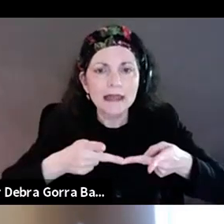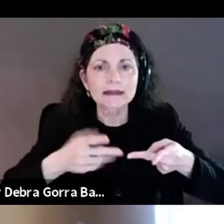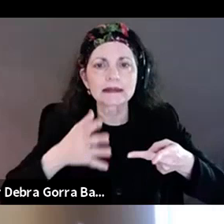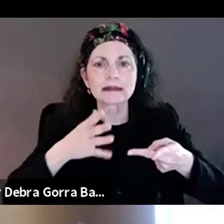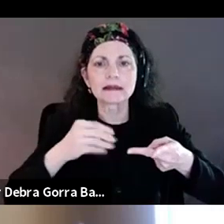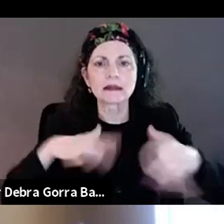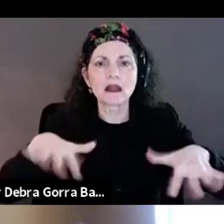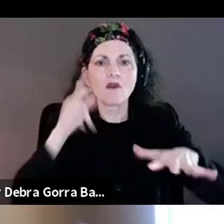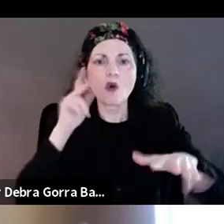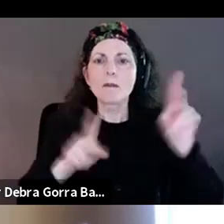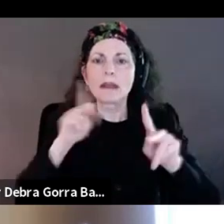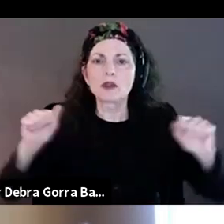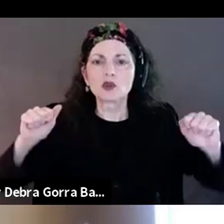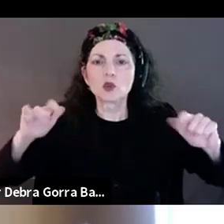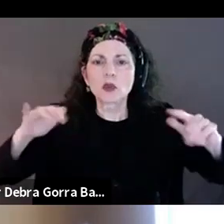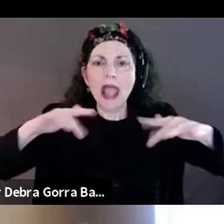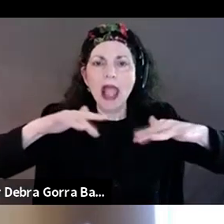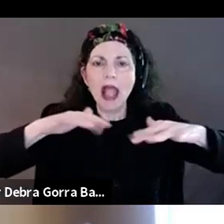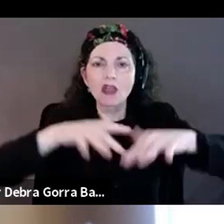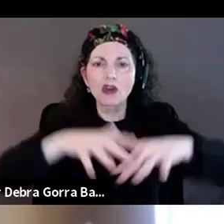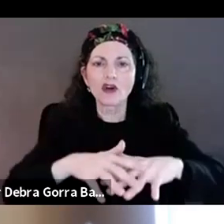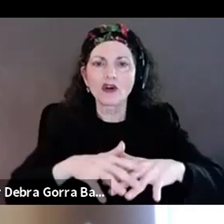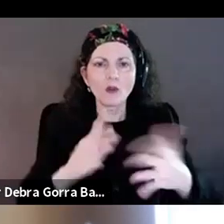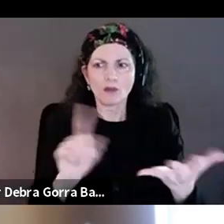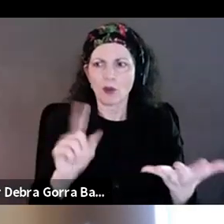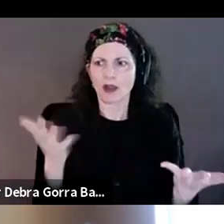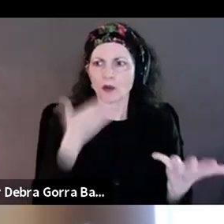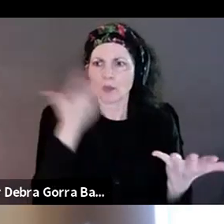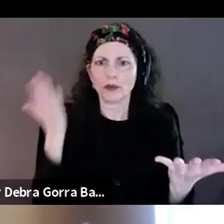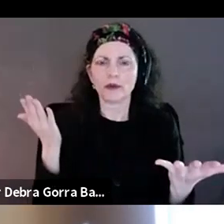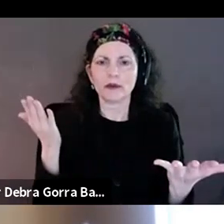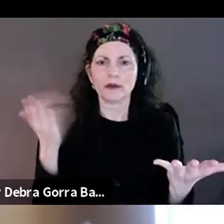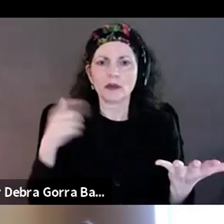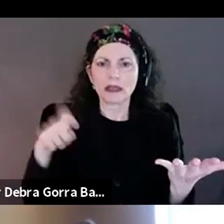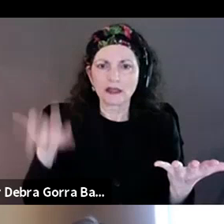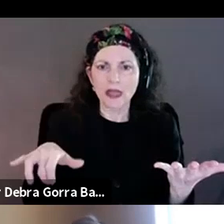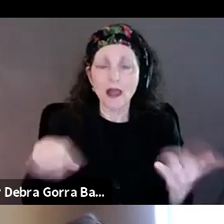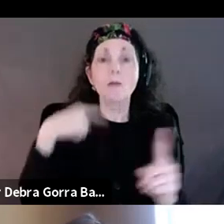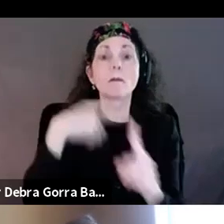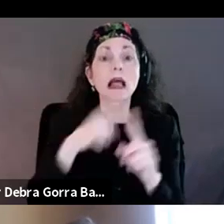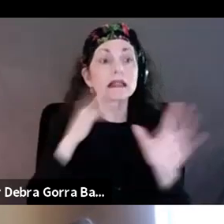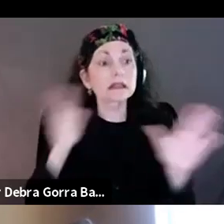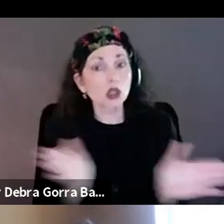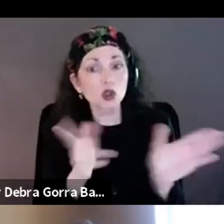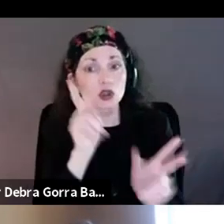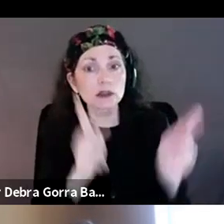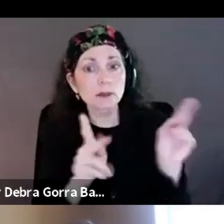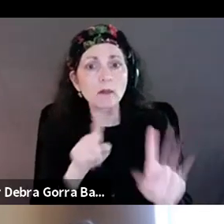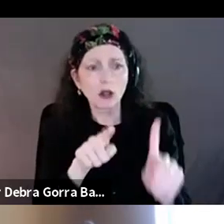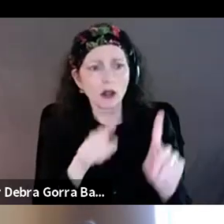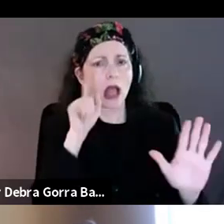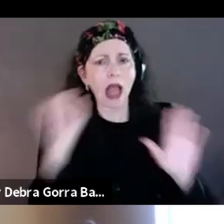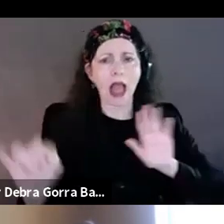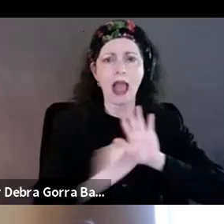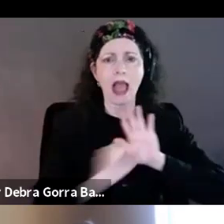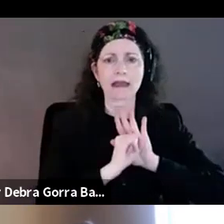to also to to encourage people to identify people who who who might